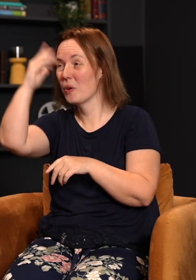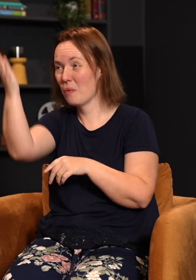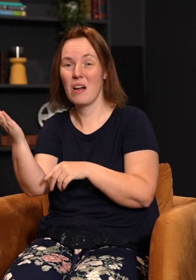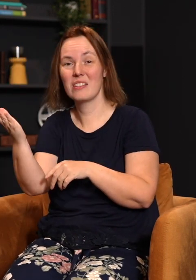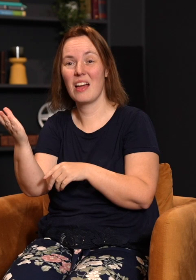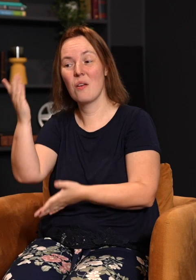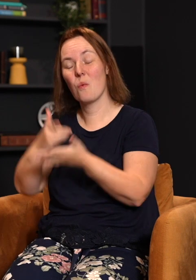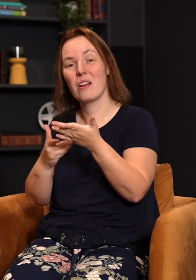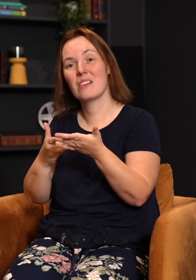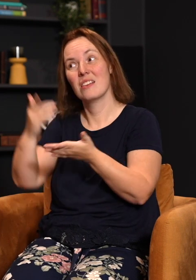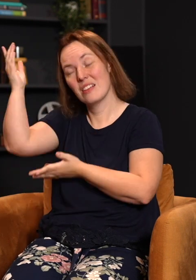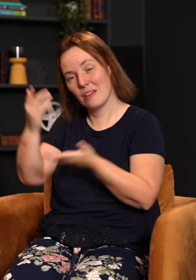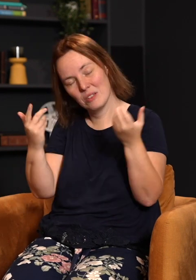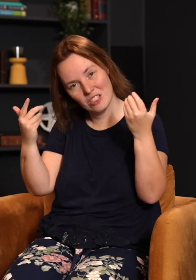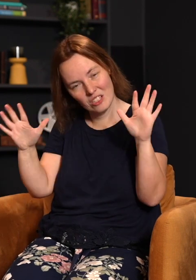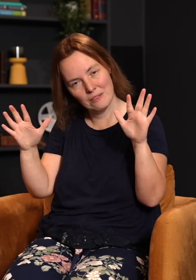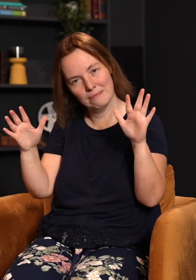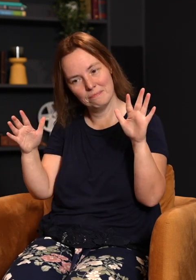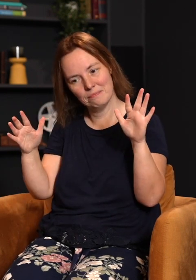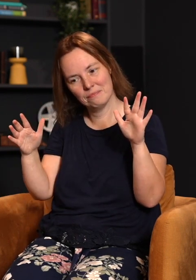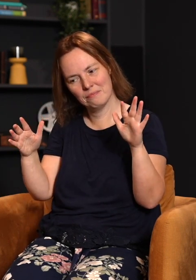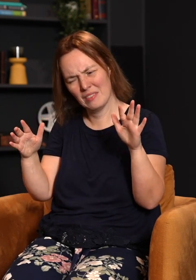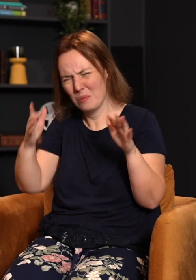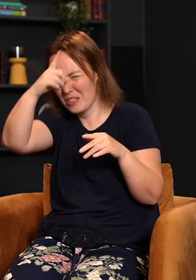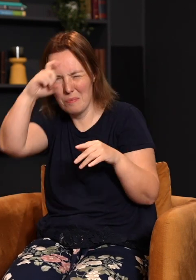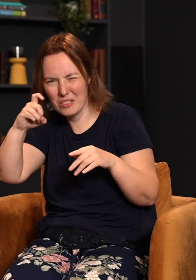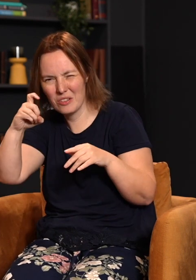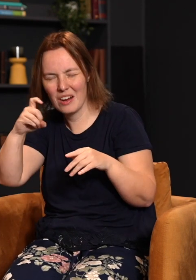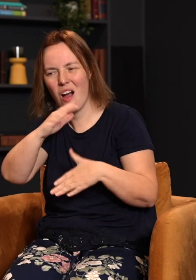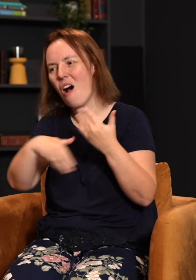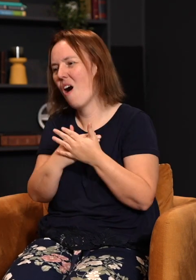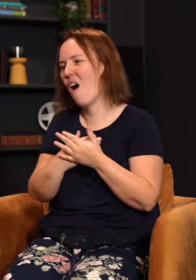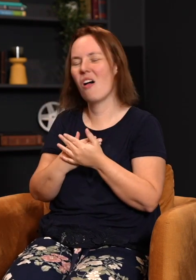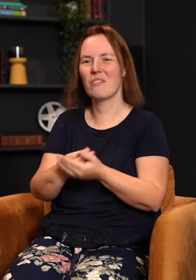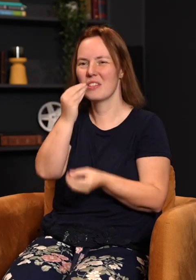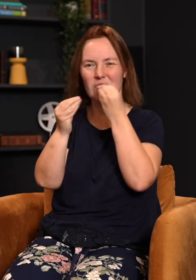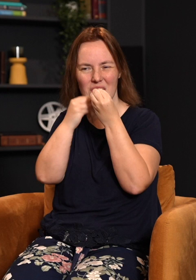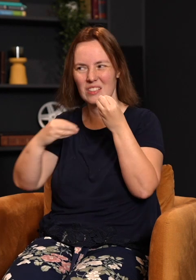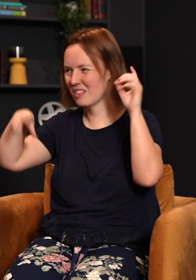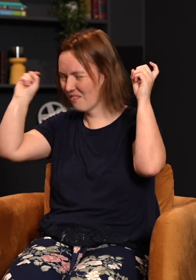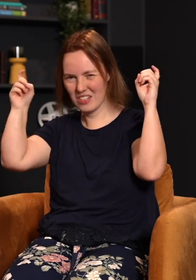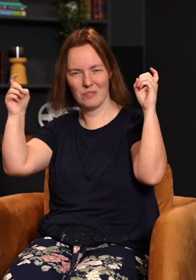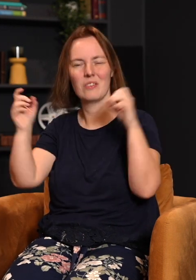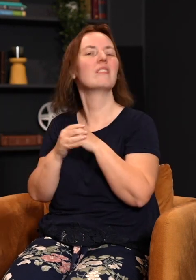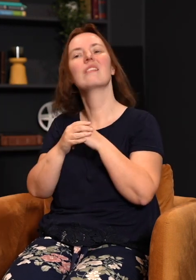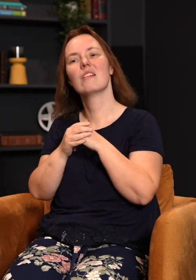who he was rather and what it was that he came to do. So it wasn't a great mystery. All these festivals and feasts and so on, they